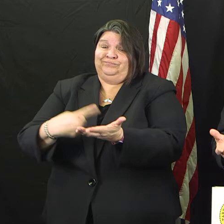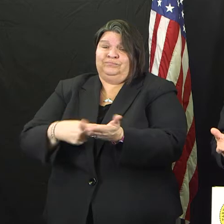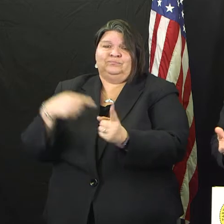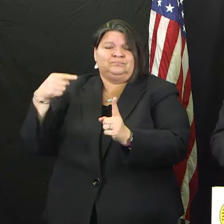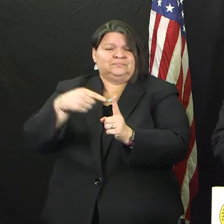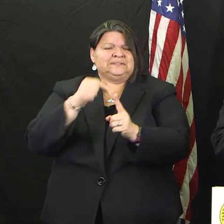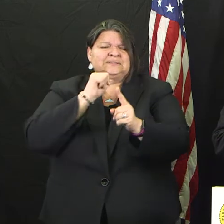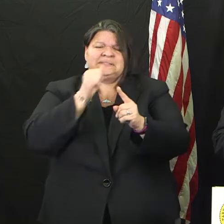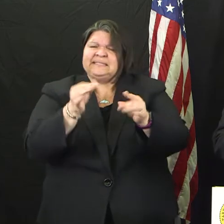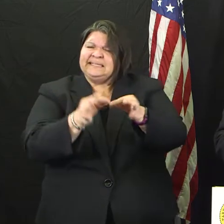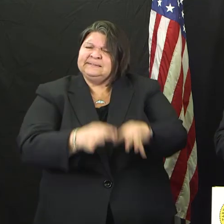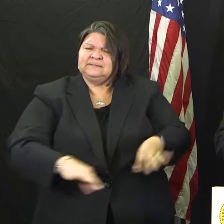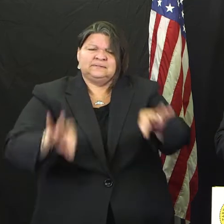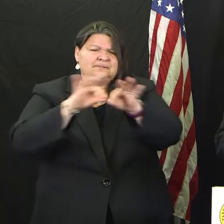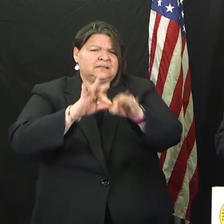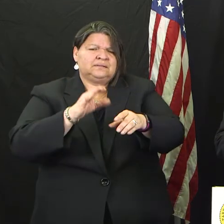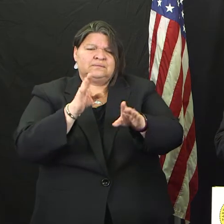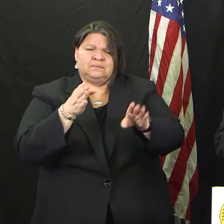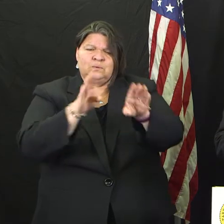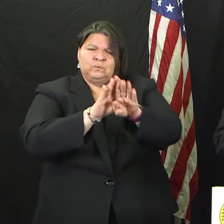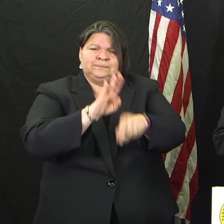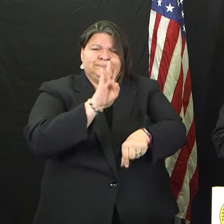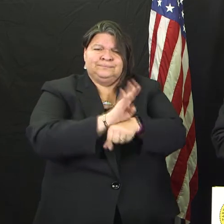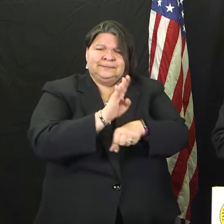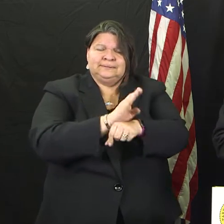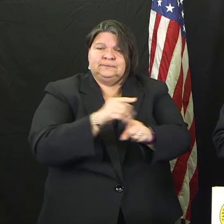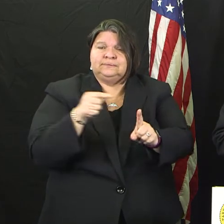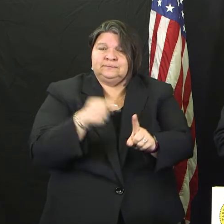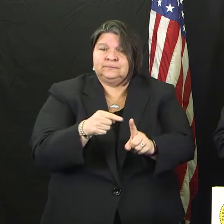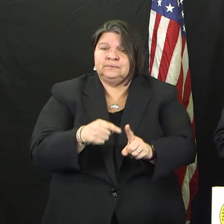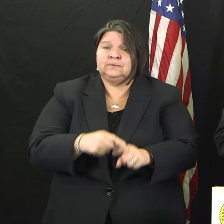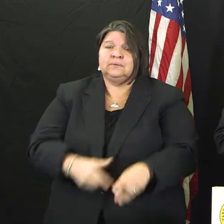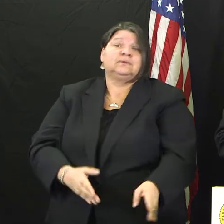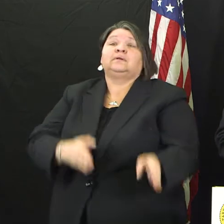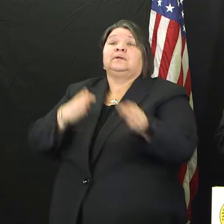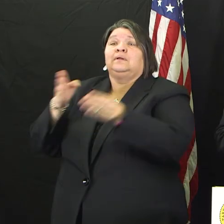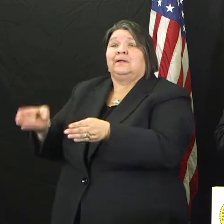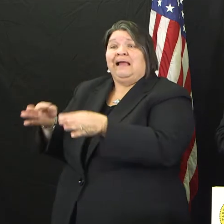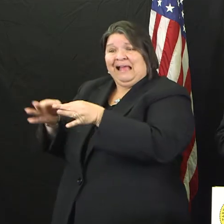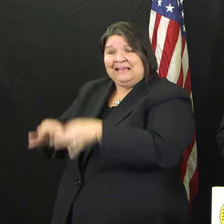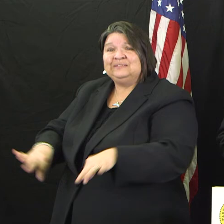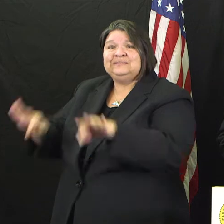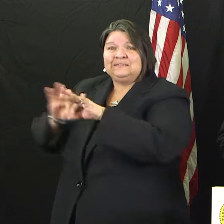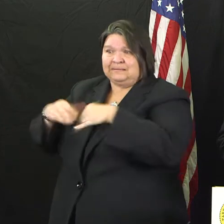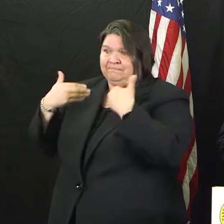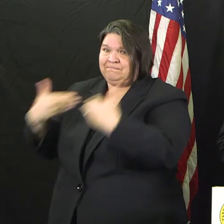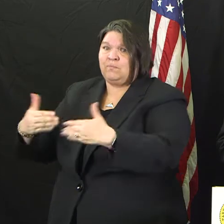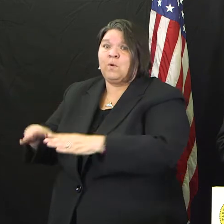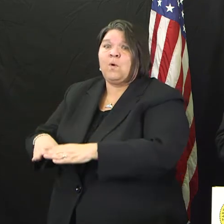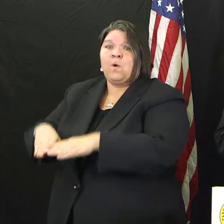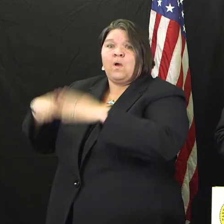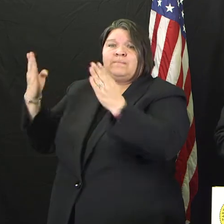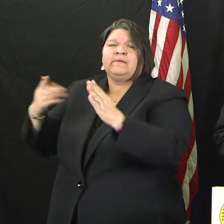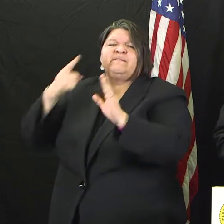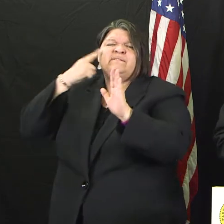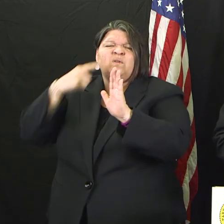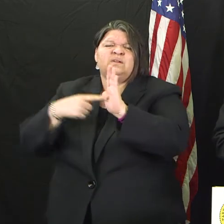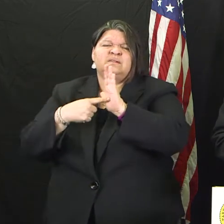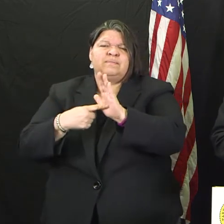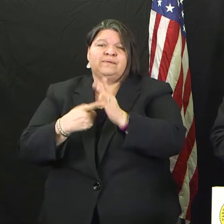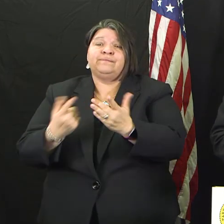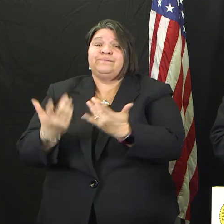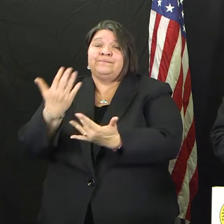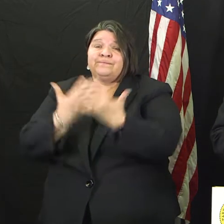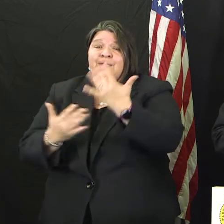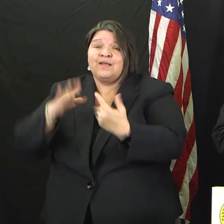remain open. Essential are the easy ones. Fire, police, ambulances, critical